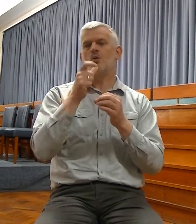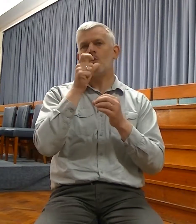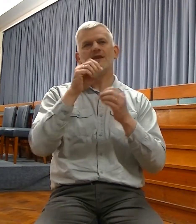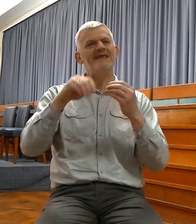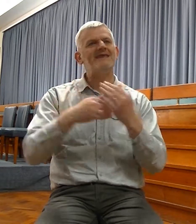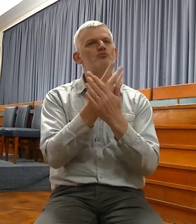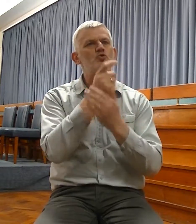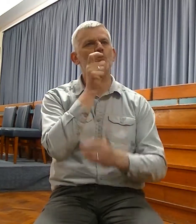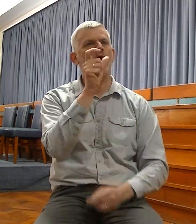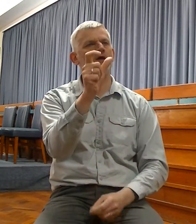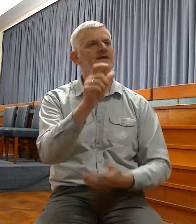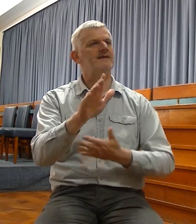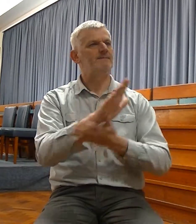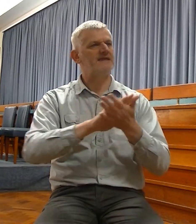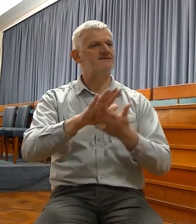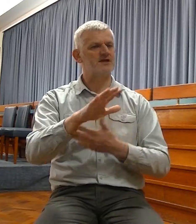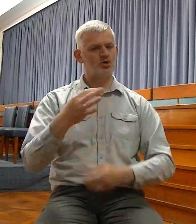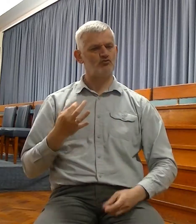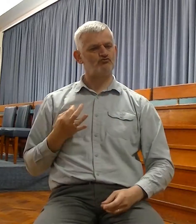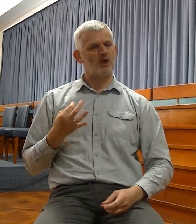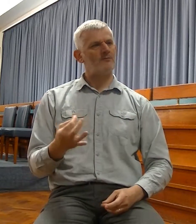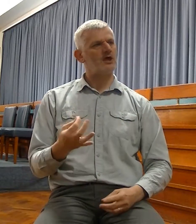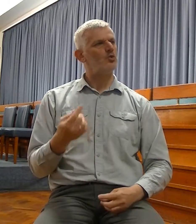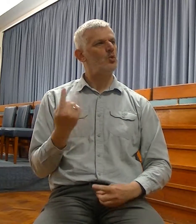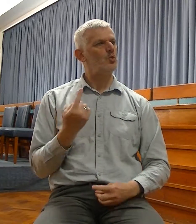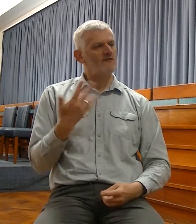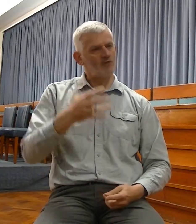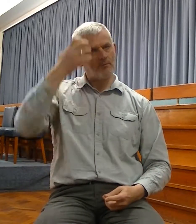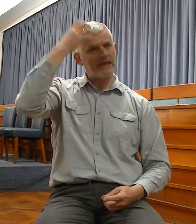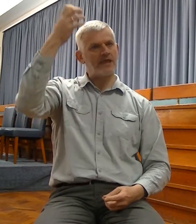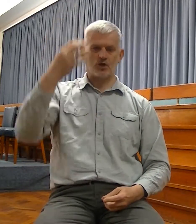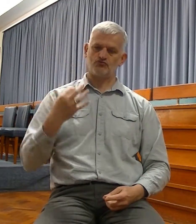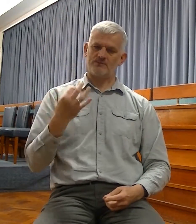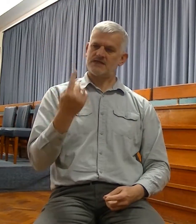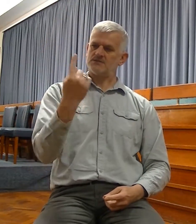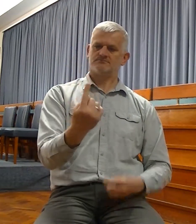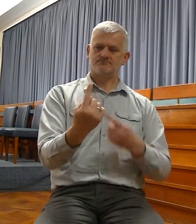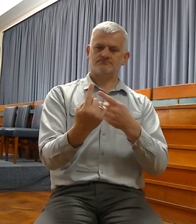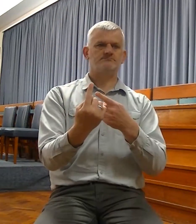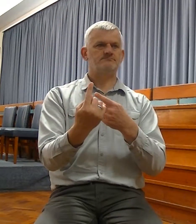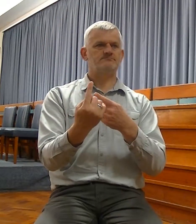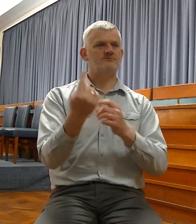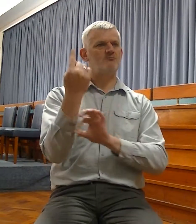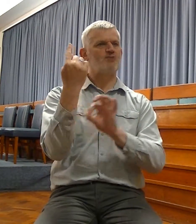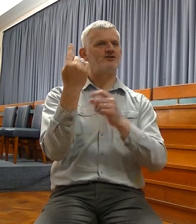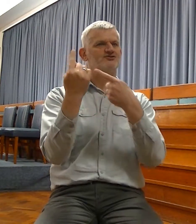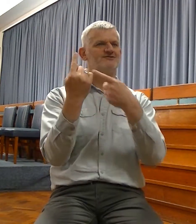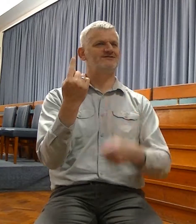king's representative, a special person's representative, was that person's branch. That's probably one reason